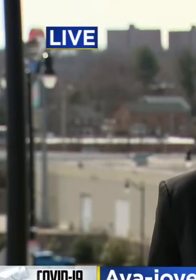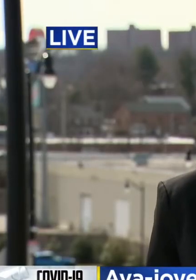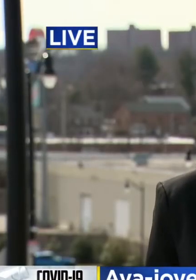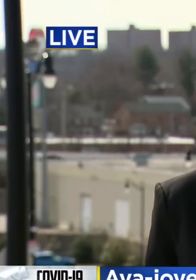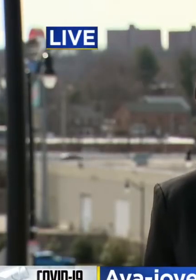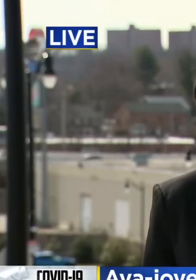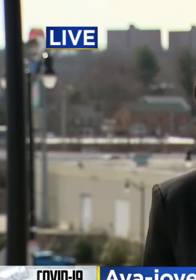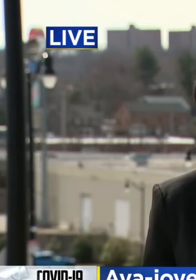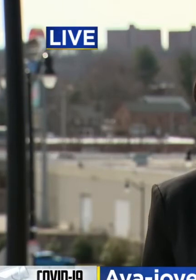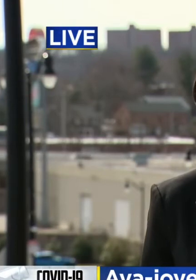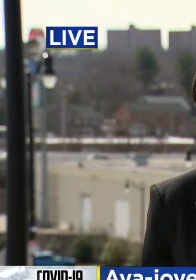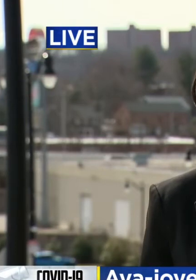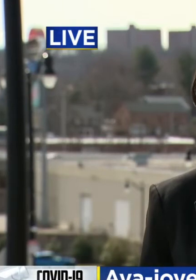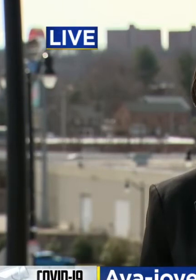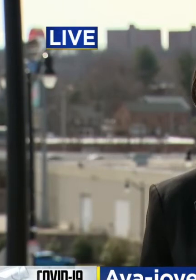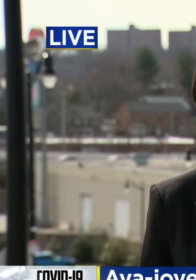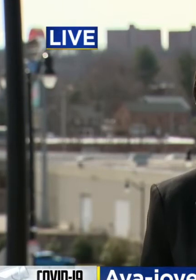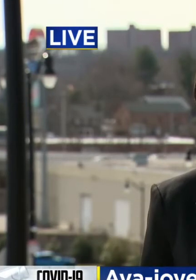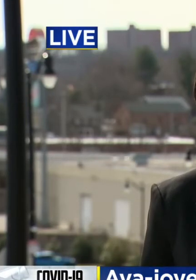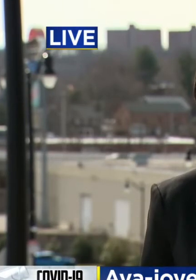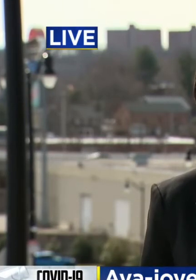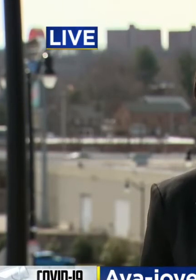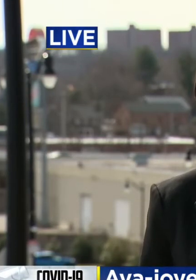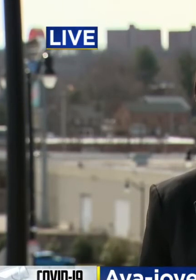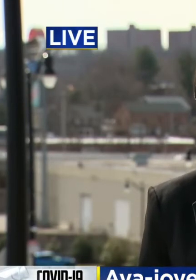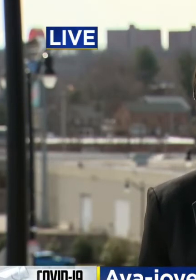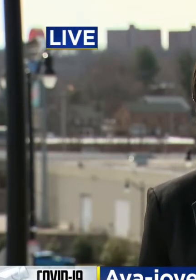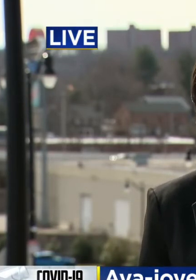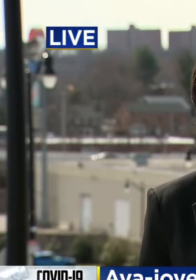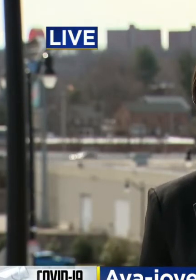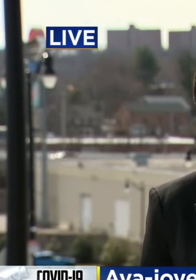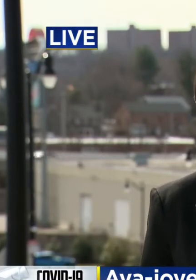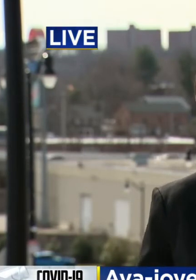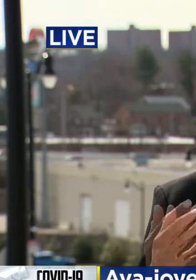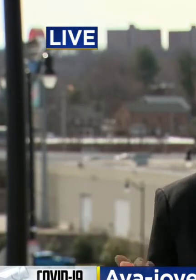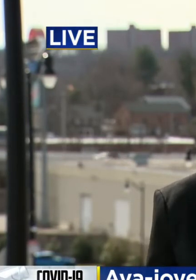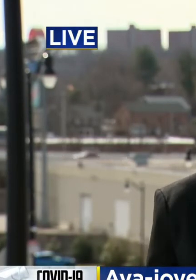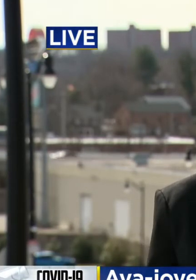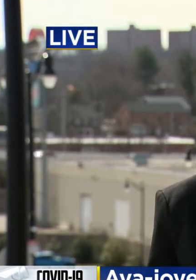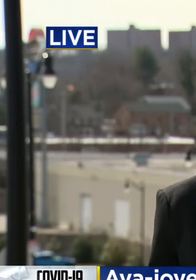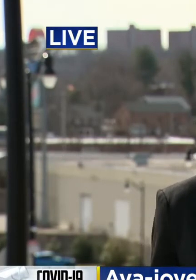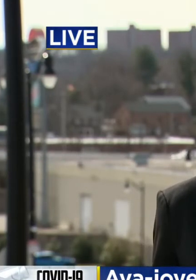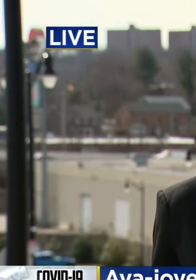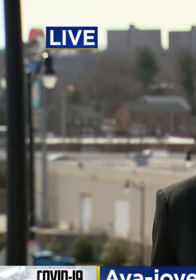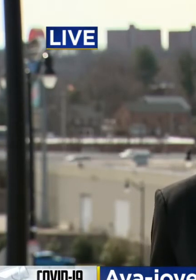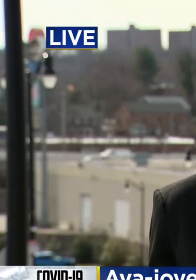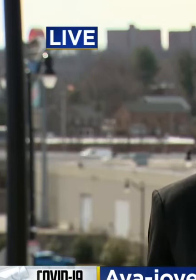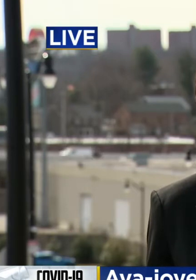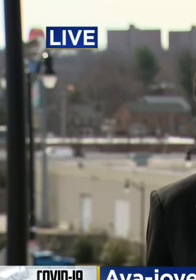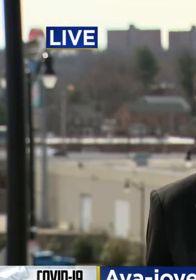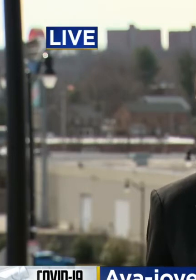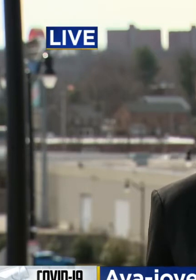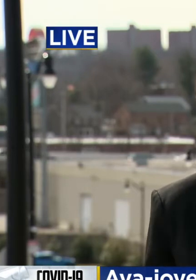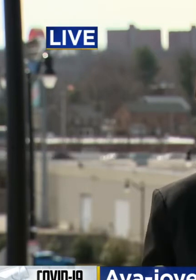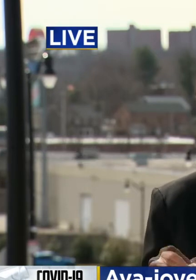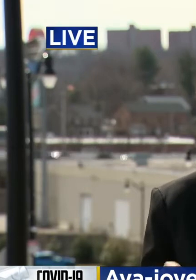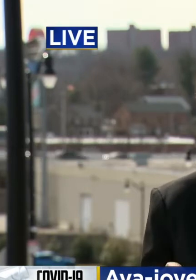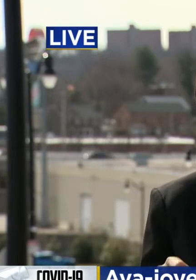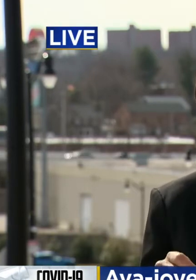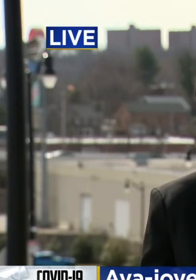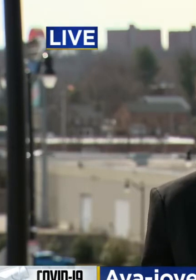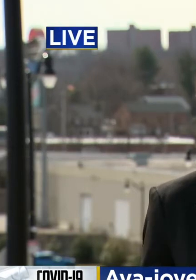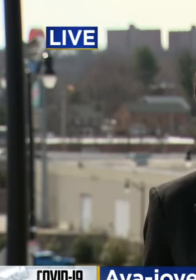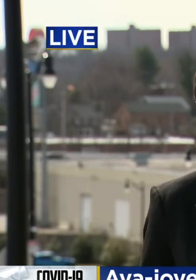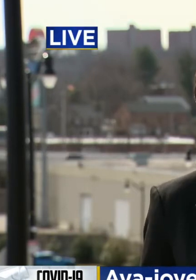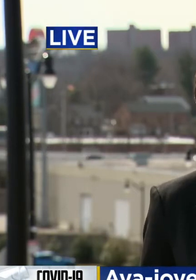And next week, Tuesday, anyone who's 16 and older with a disability will be able to join the line to get a COVID-19 vaccine. They're able to pre